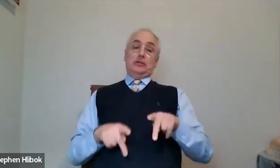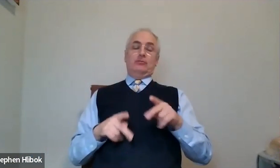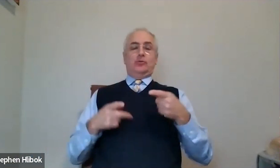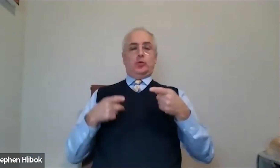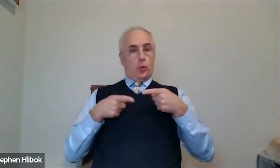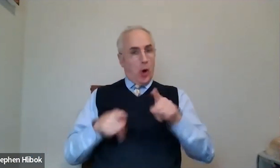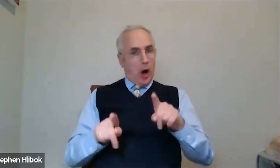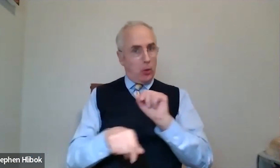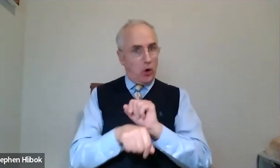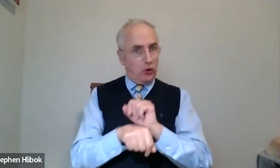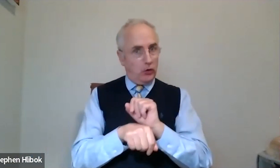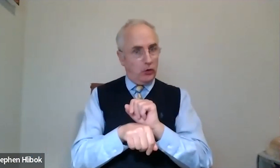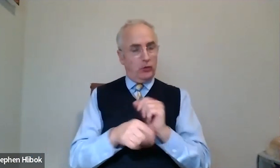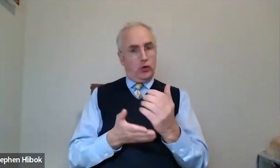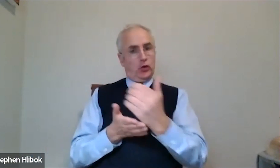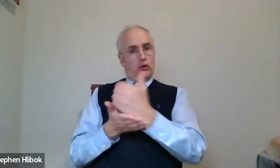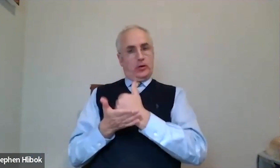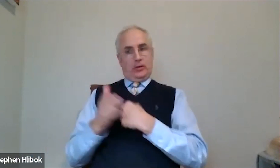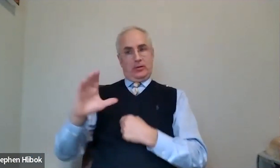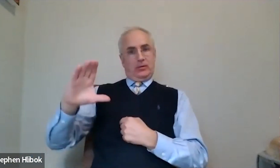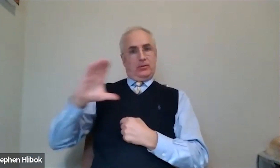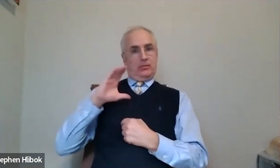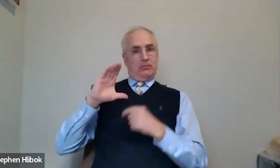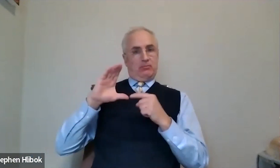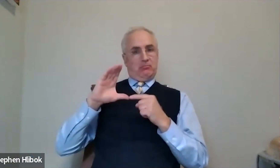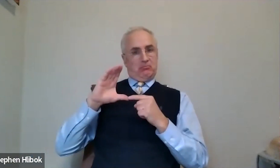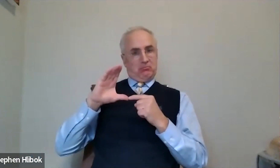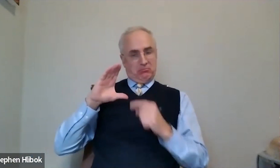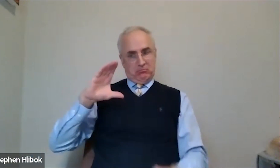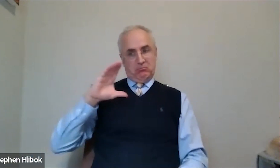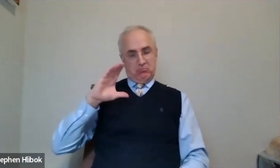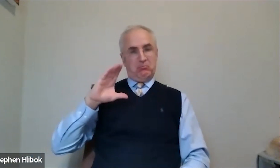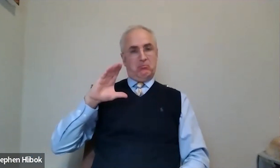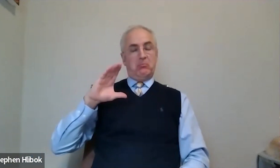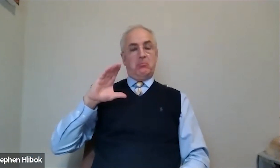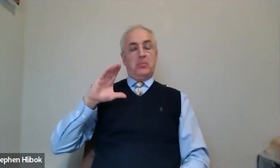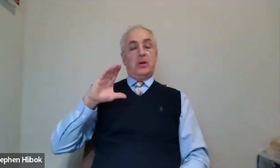this is something that you do while you're earning money.